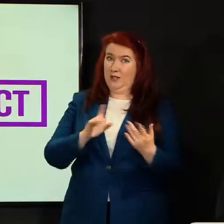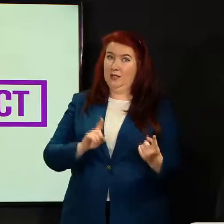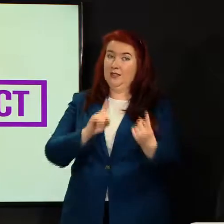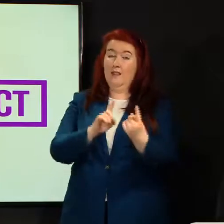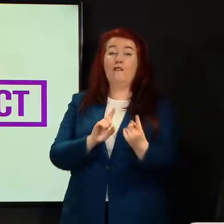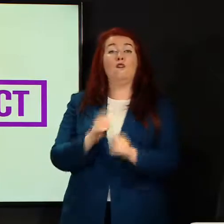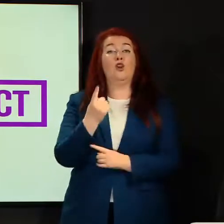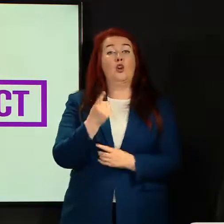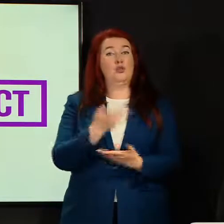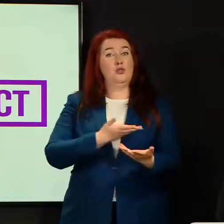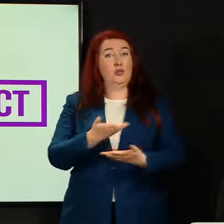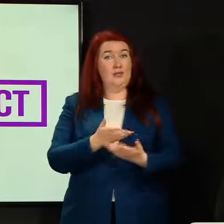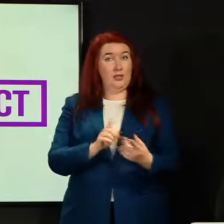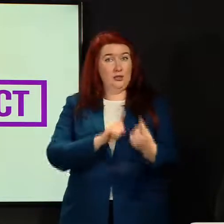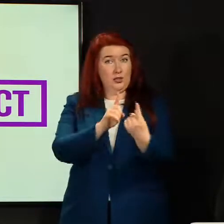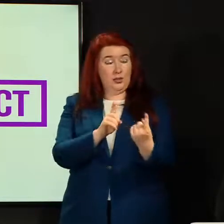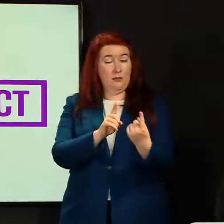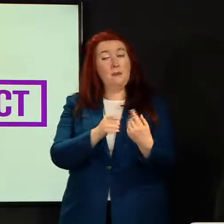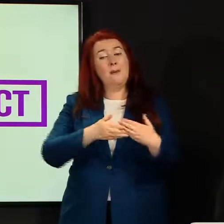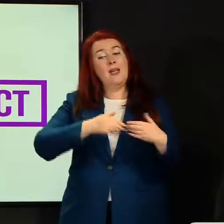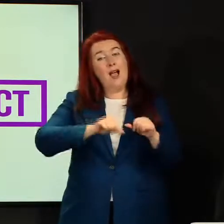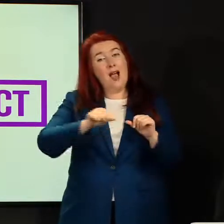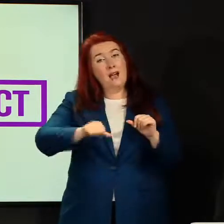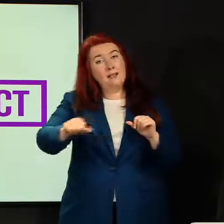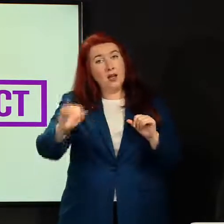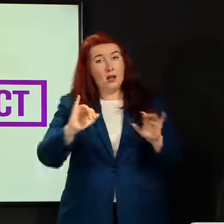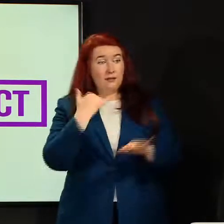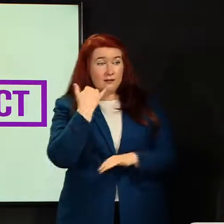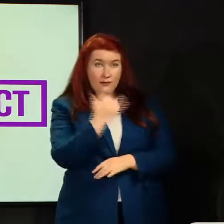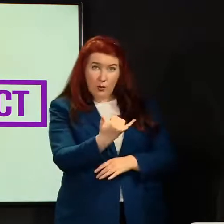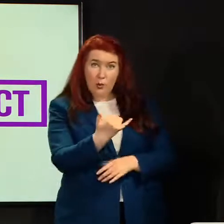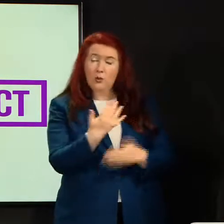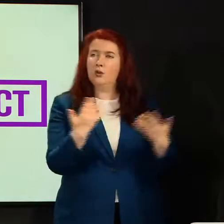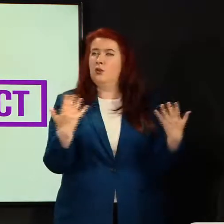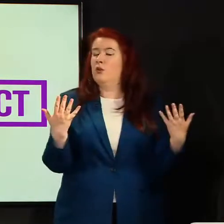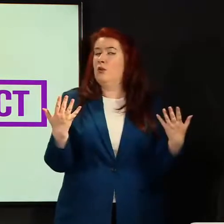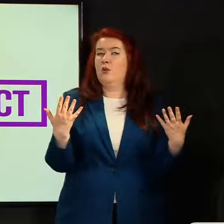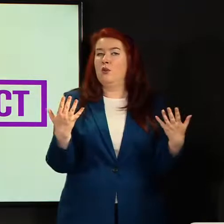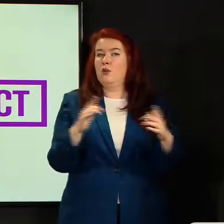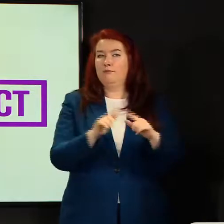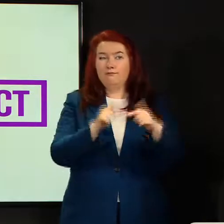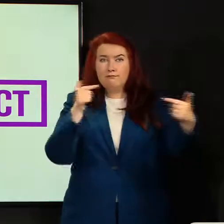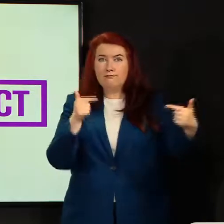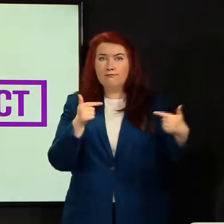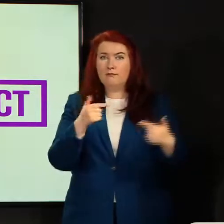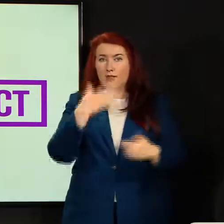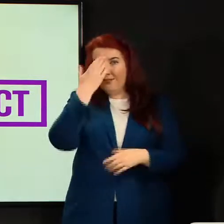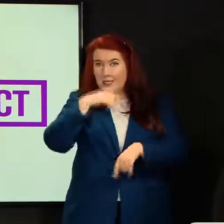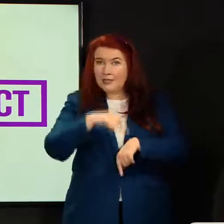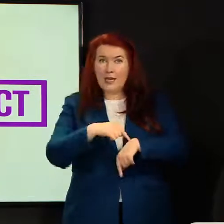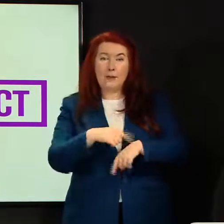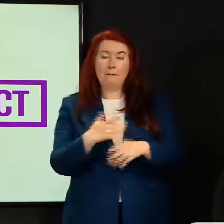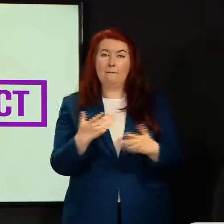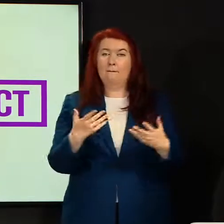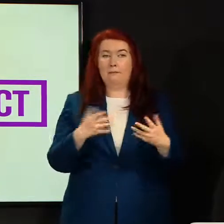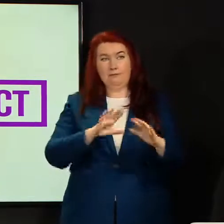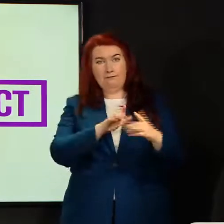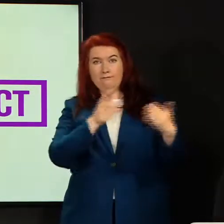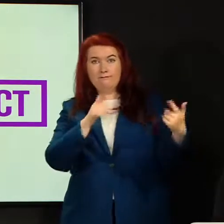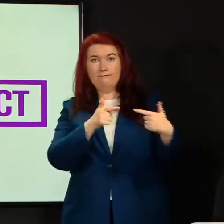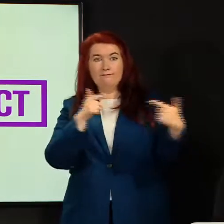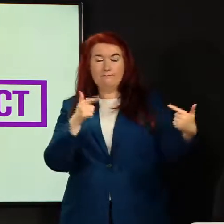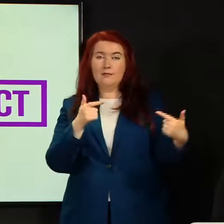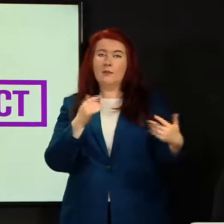consultation but thereafter a telephone conversation a FaceTime conversation